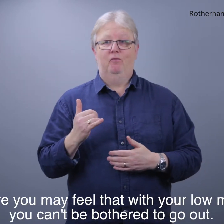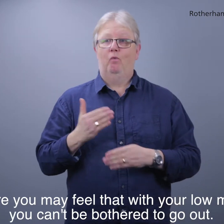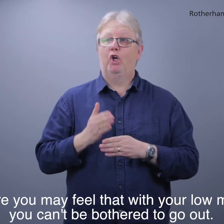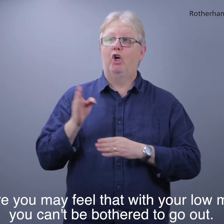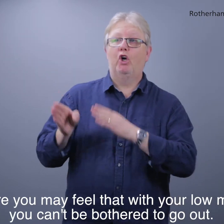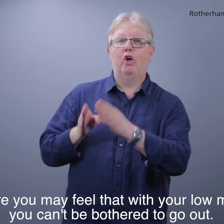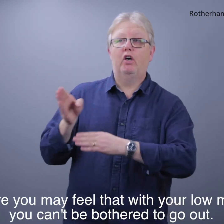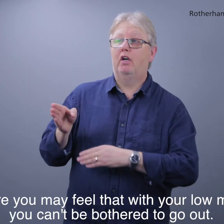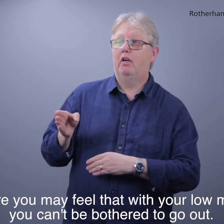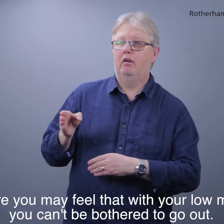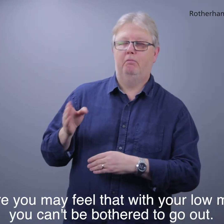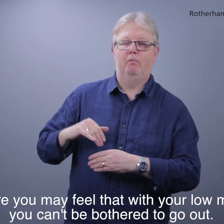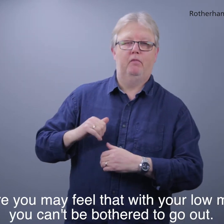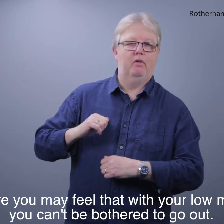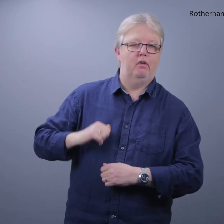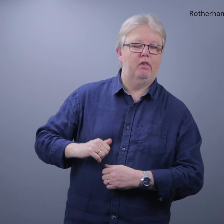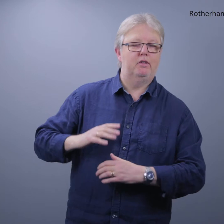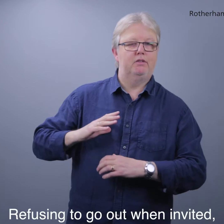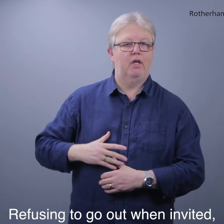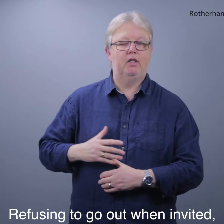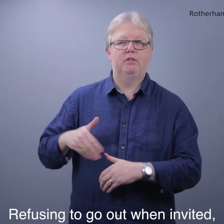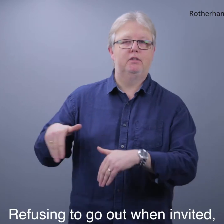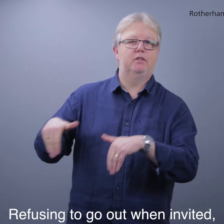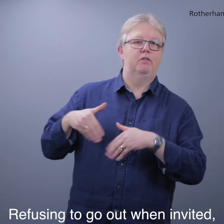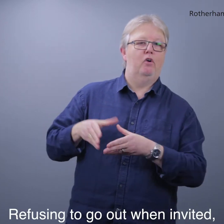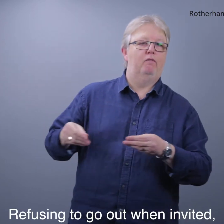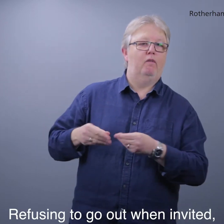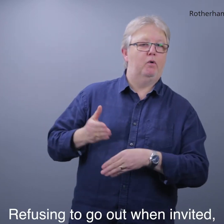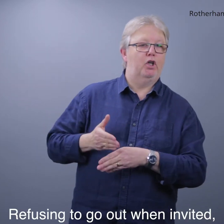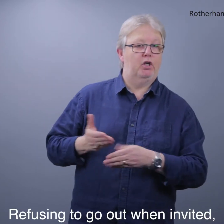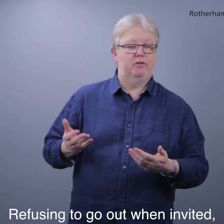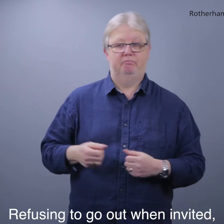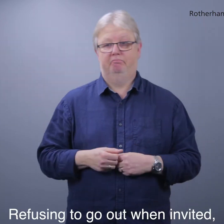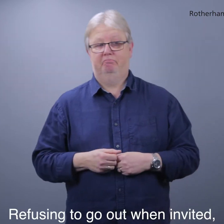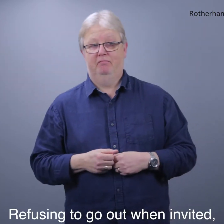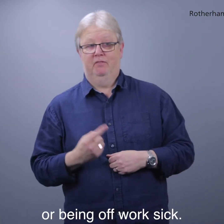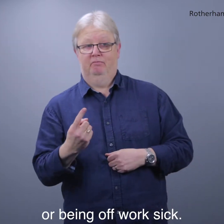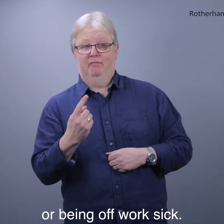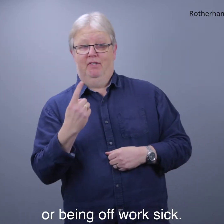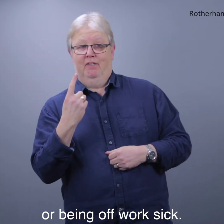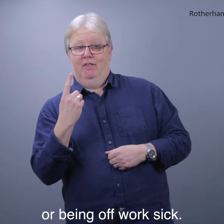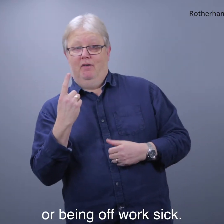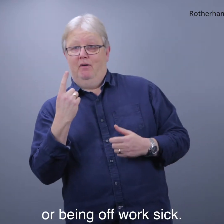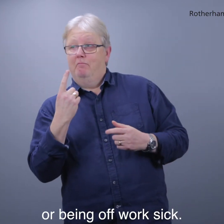can't be bothered to go out, refusing to go out when invited, or being off work sick.